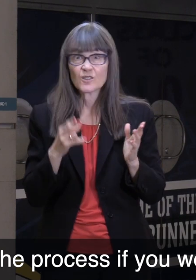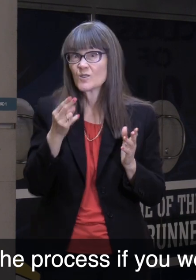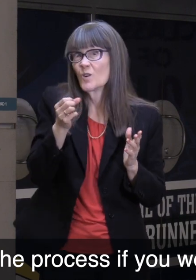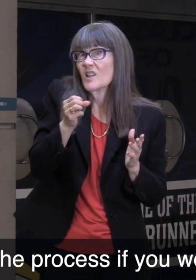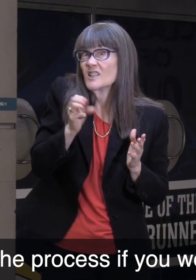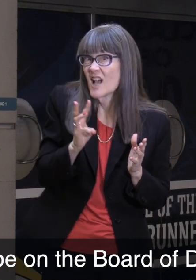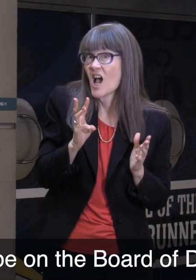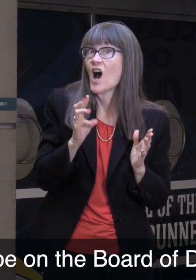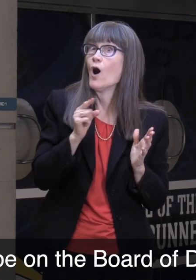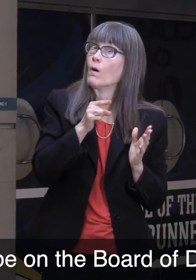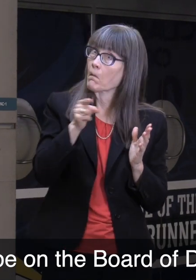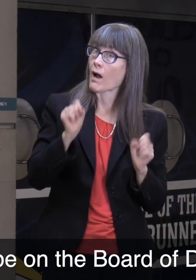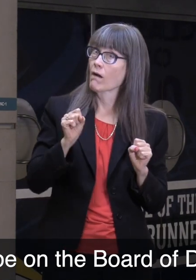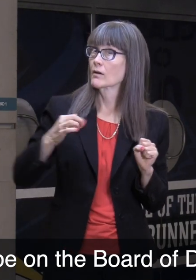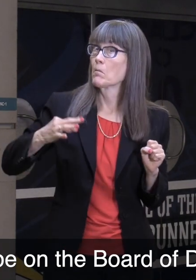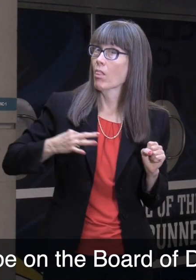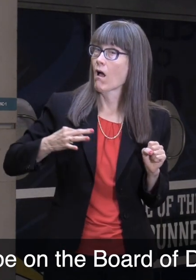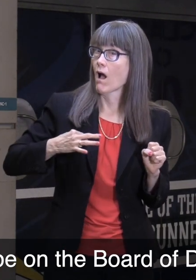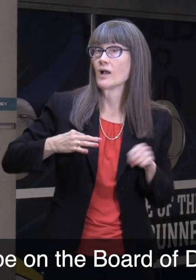if you would like to apply to be on the Board of Directors.